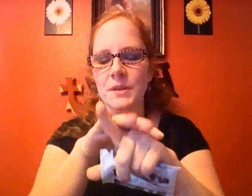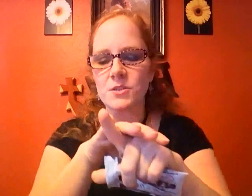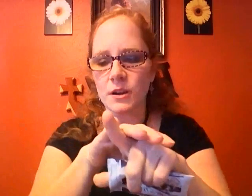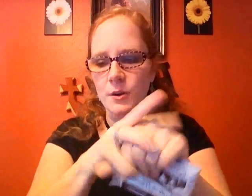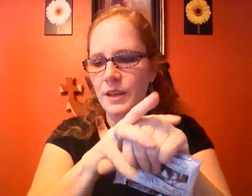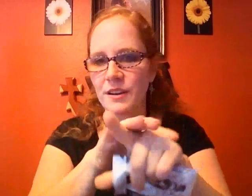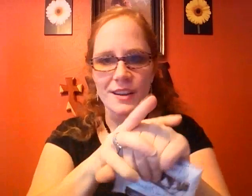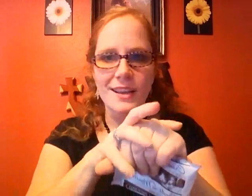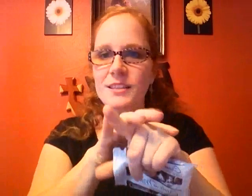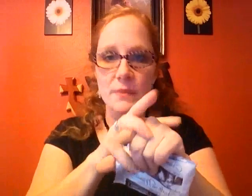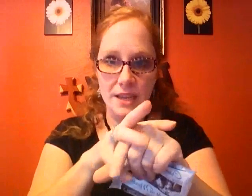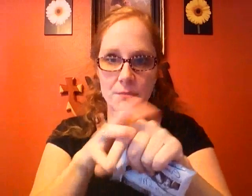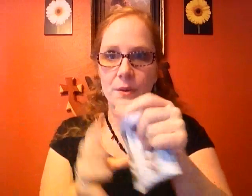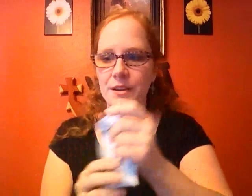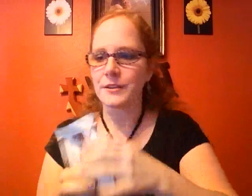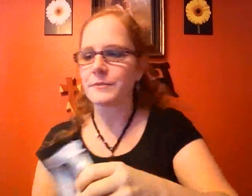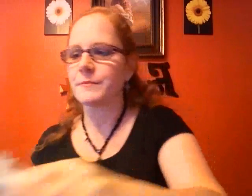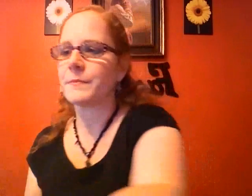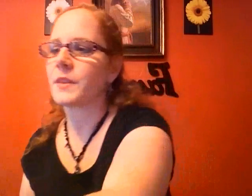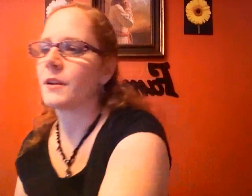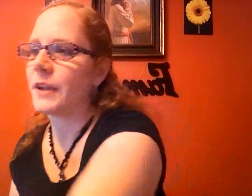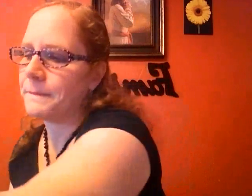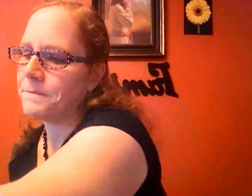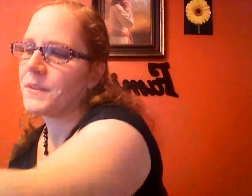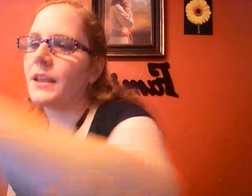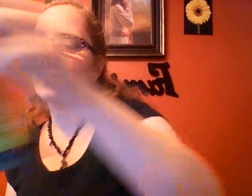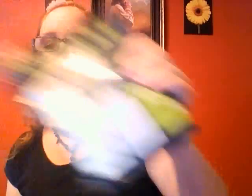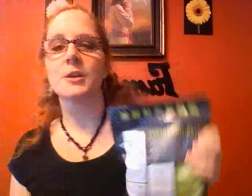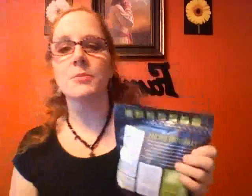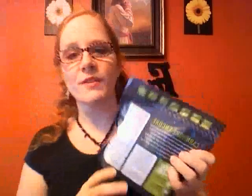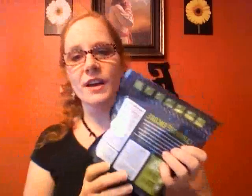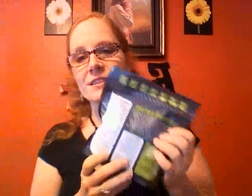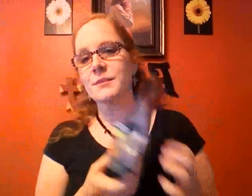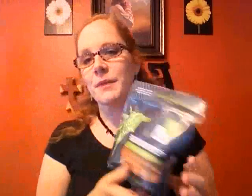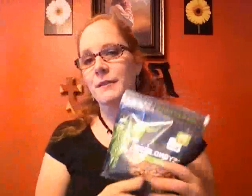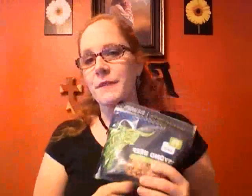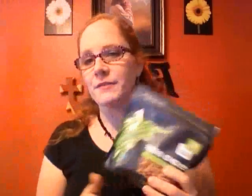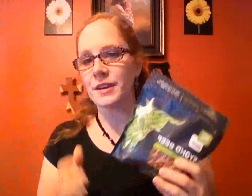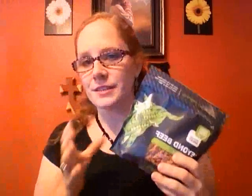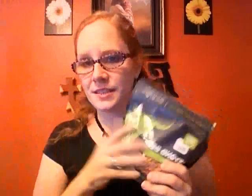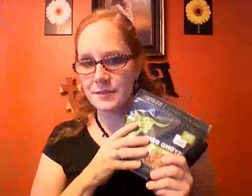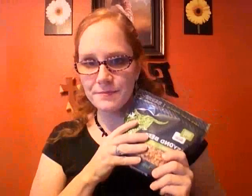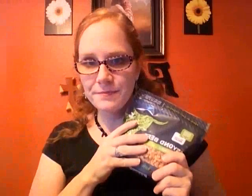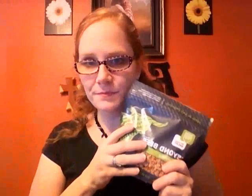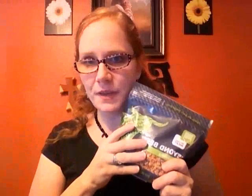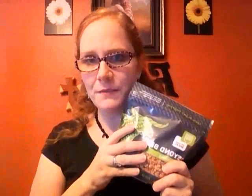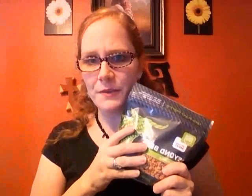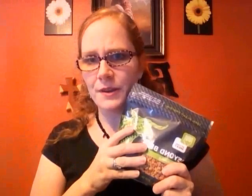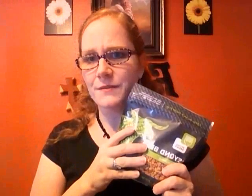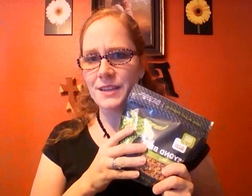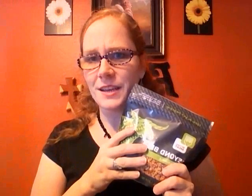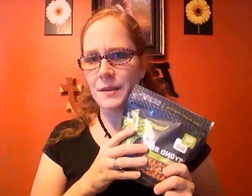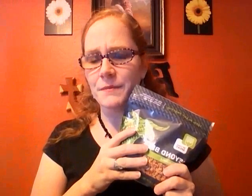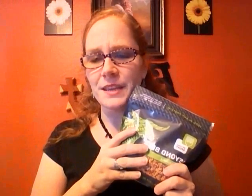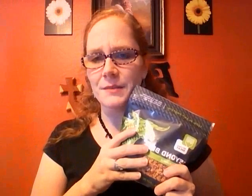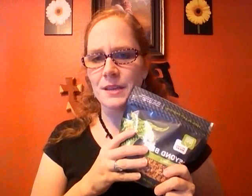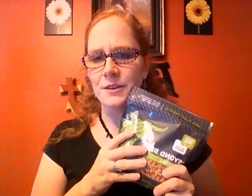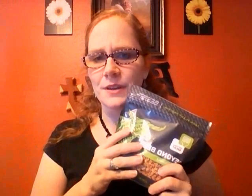me stronger weaker it's making me weaker all right I'm gonna move on to my favorite my favorite vegan meat or